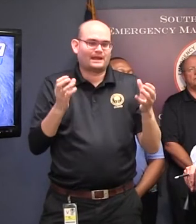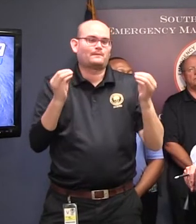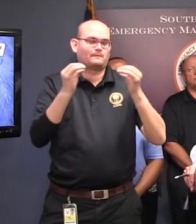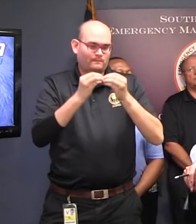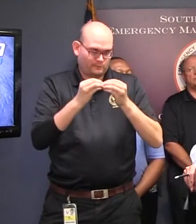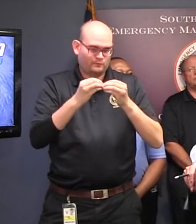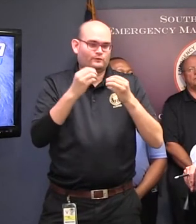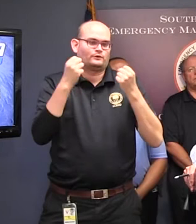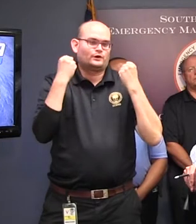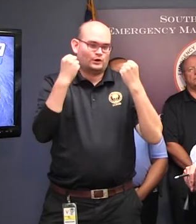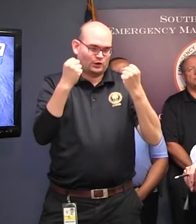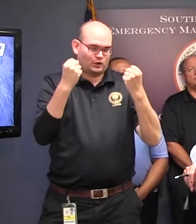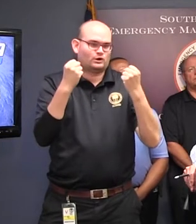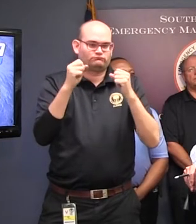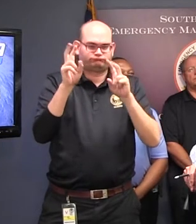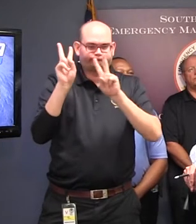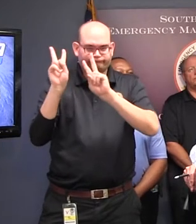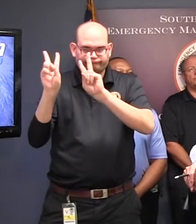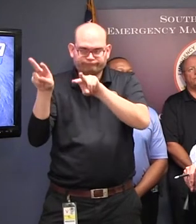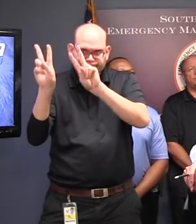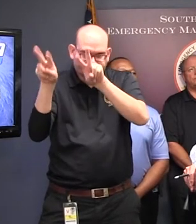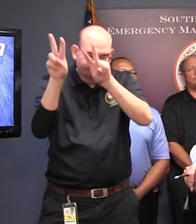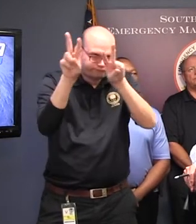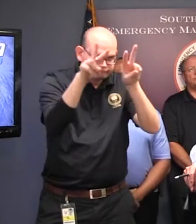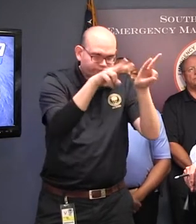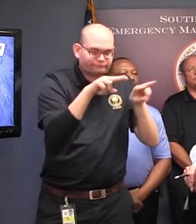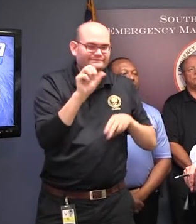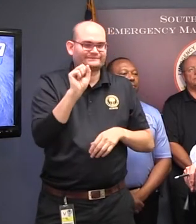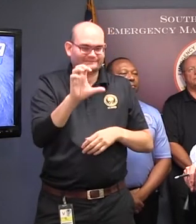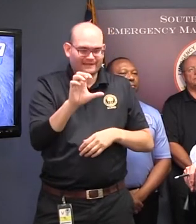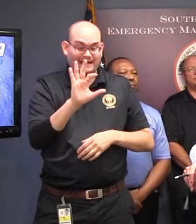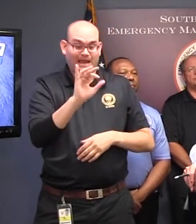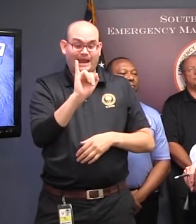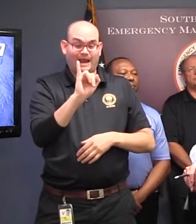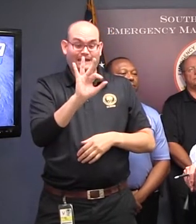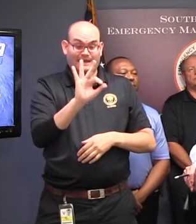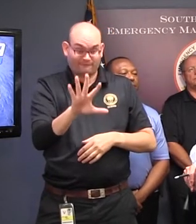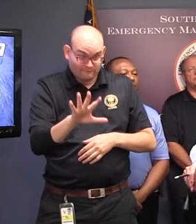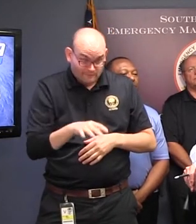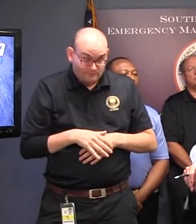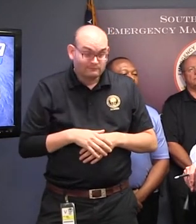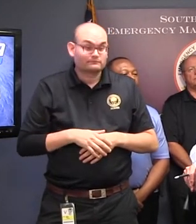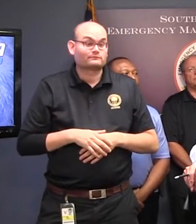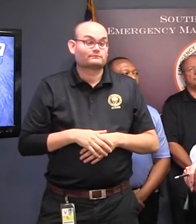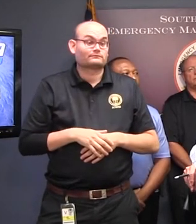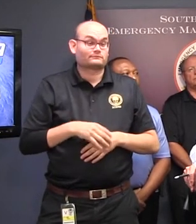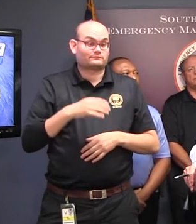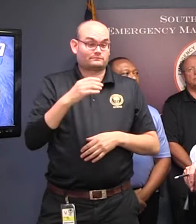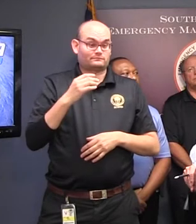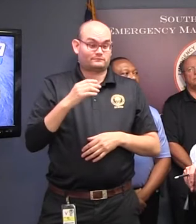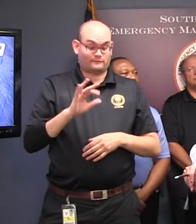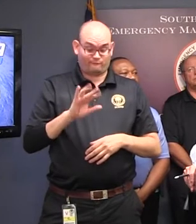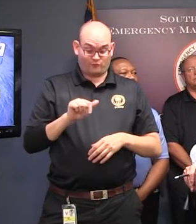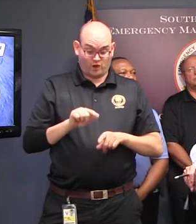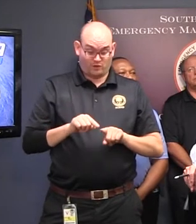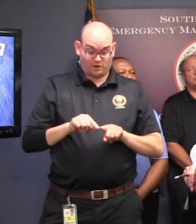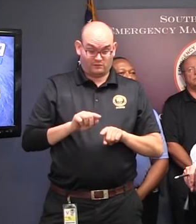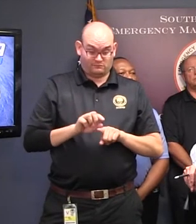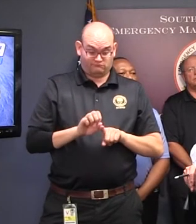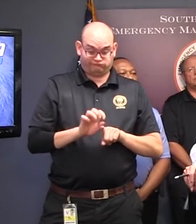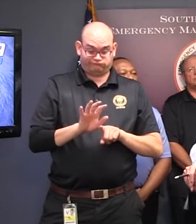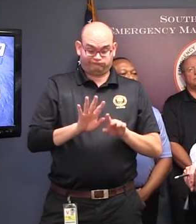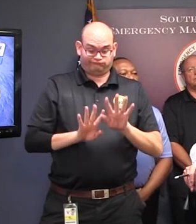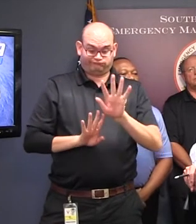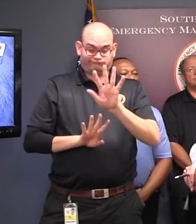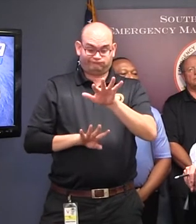highways, particularly I-95. As you know, this hurricane is coming up through Florida and Georgia. And with